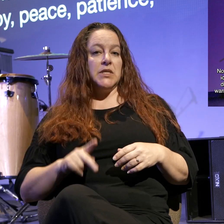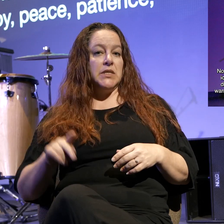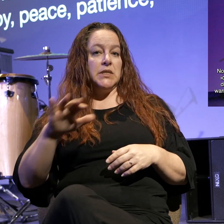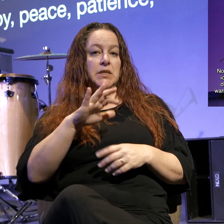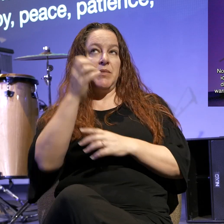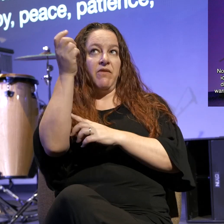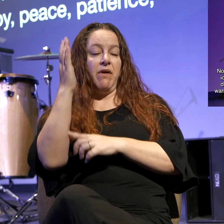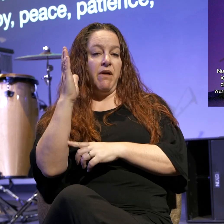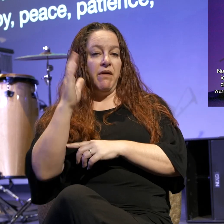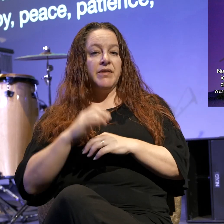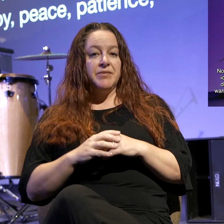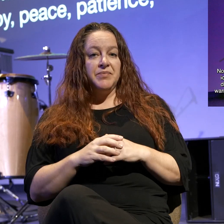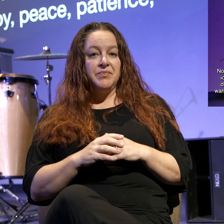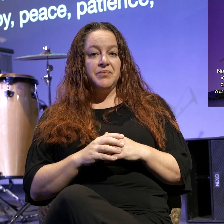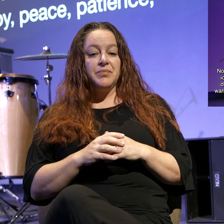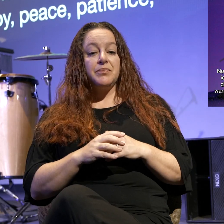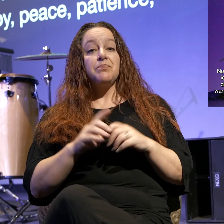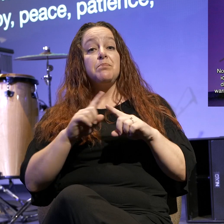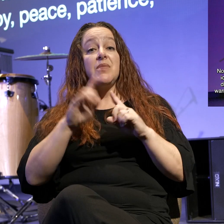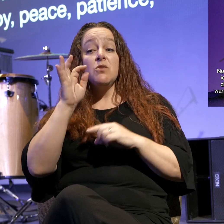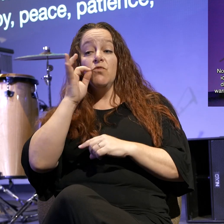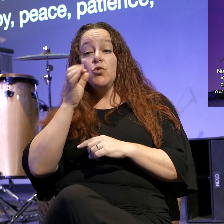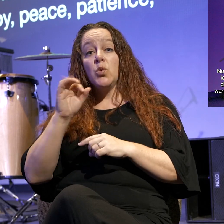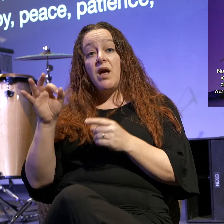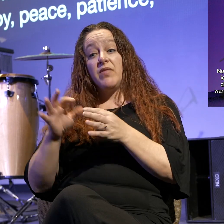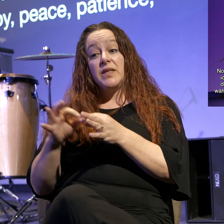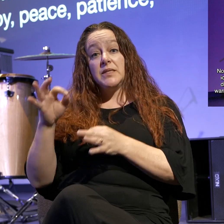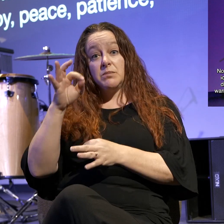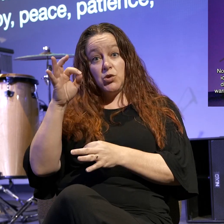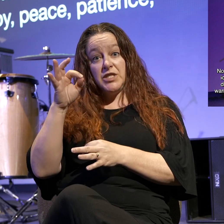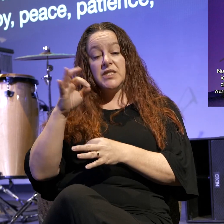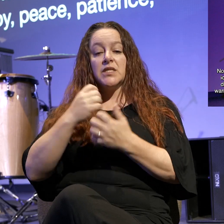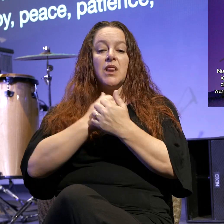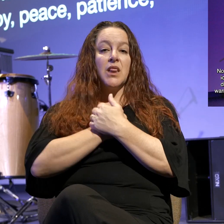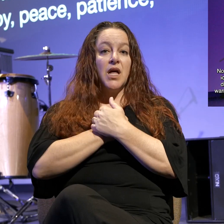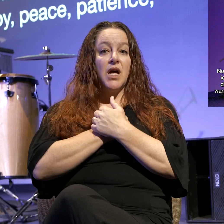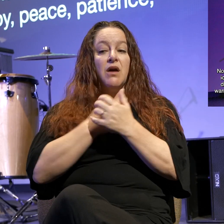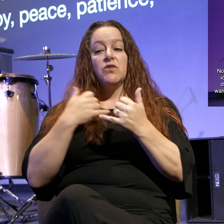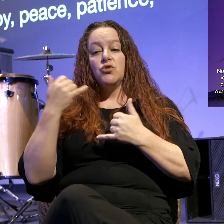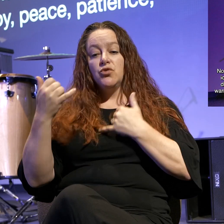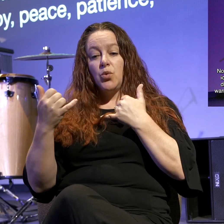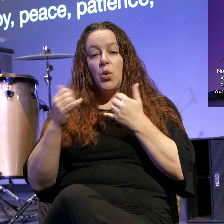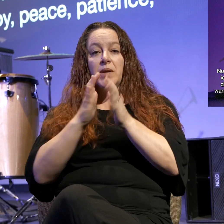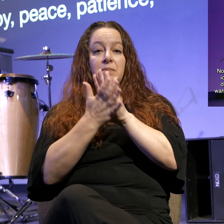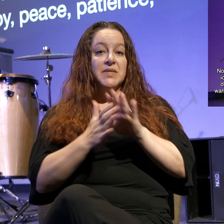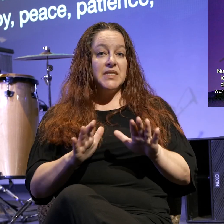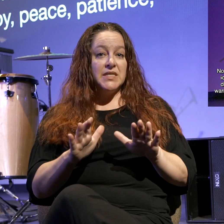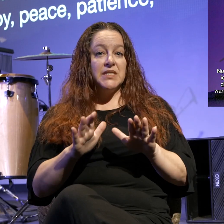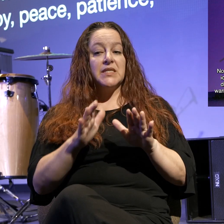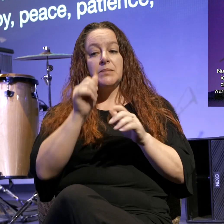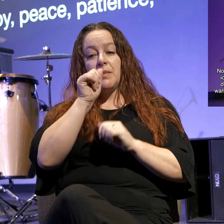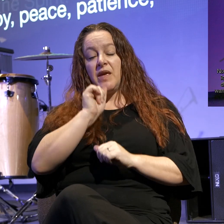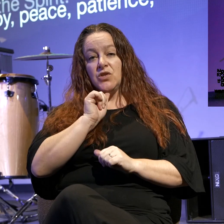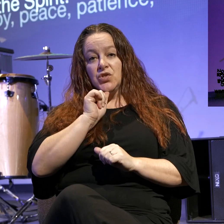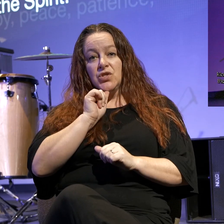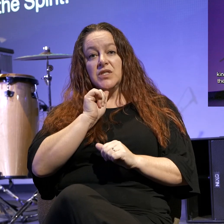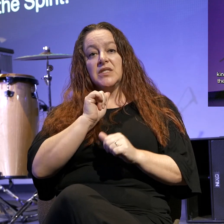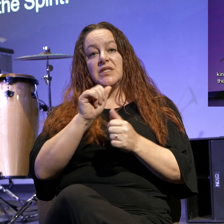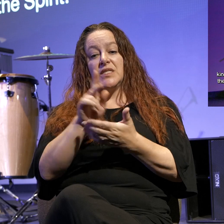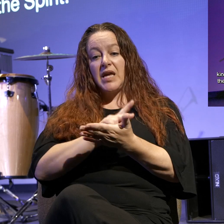of God. But the fruit of the Spirit is love, joy, peace, patience,